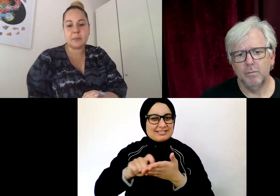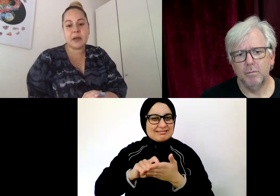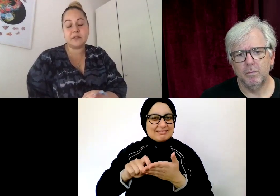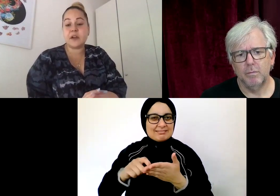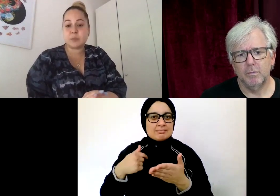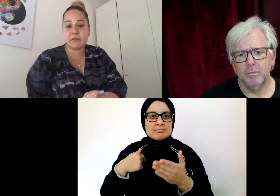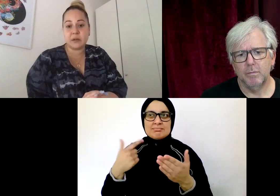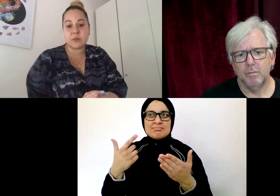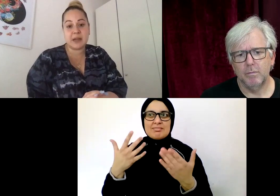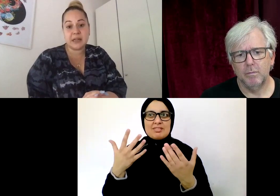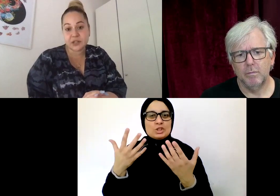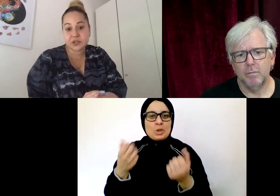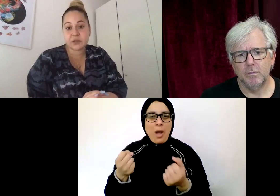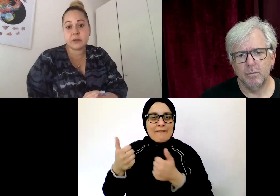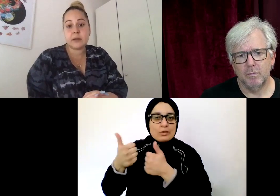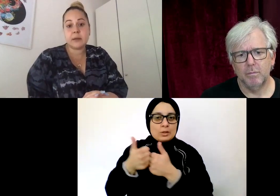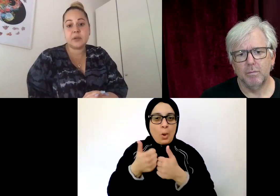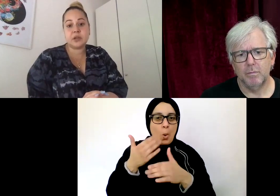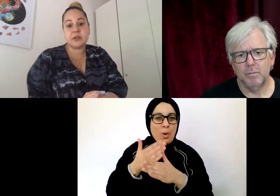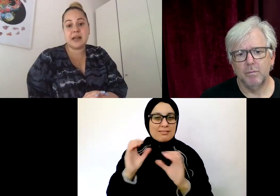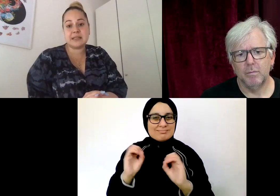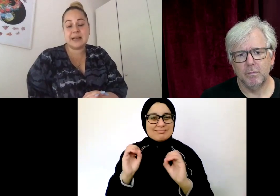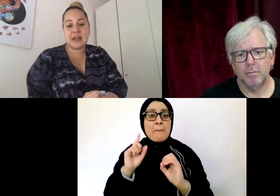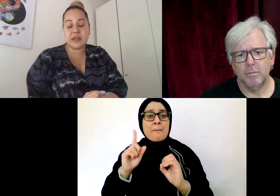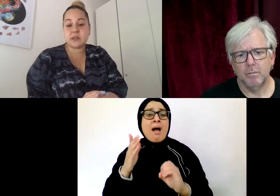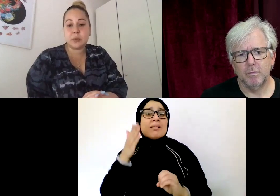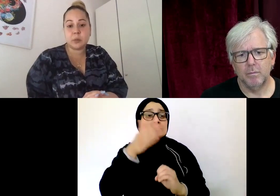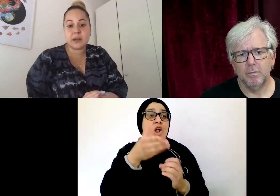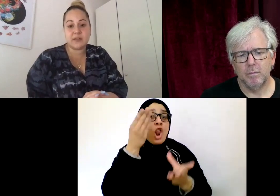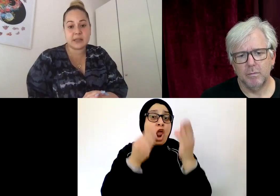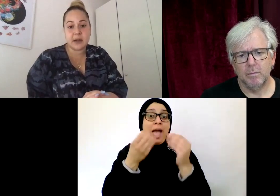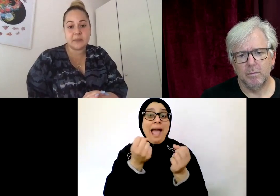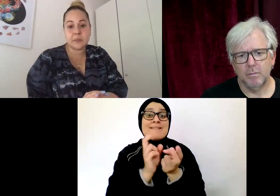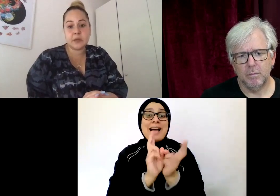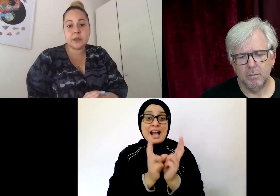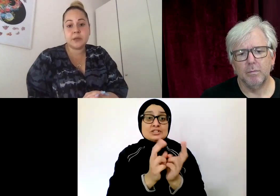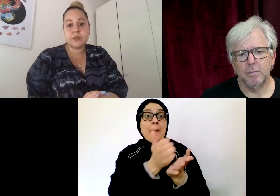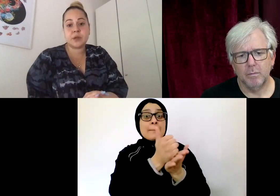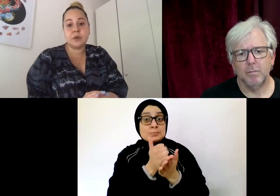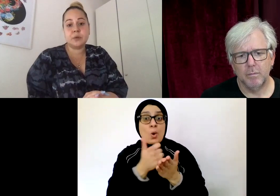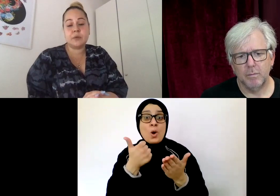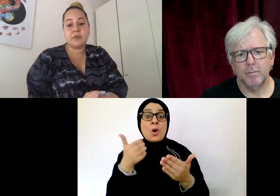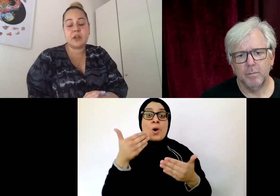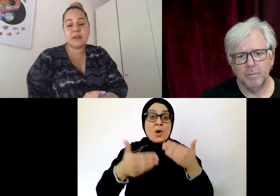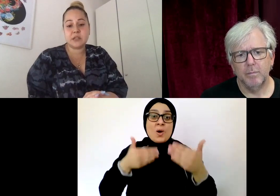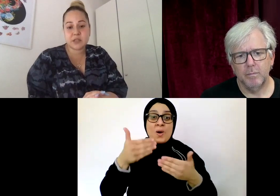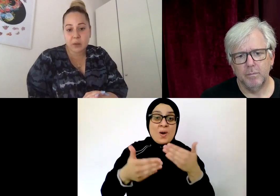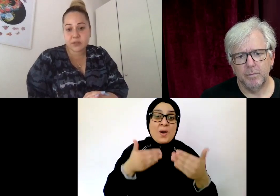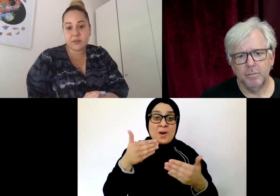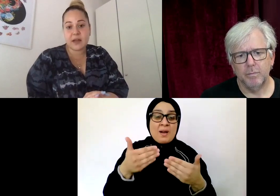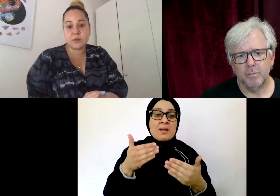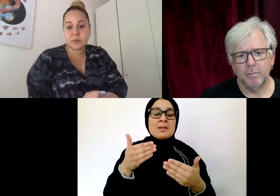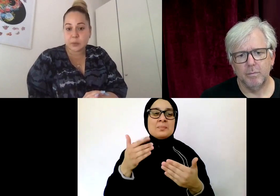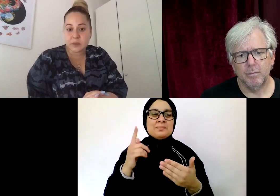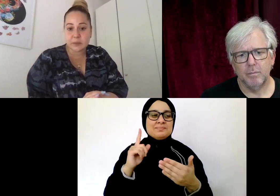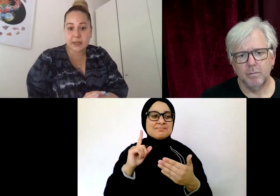the first barrier was my English because I didn't have a support worker at that time. So there is an interpreter